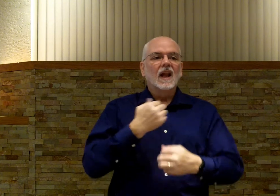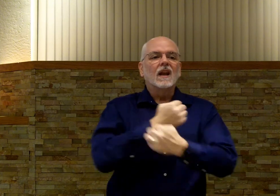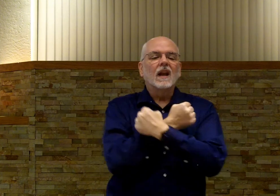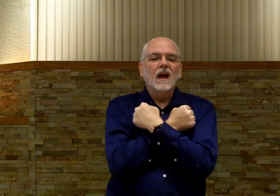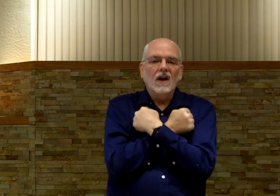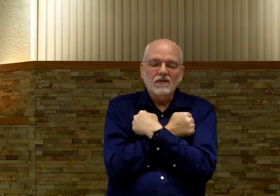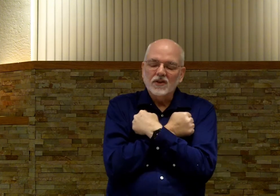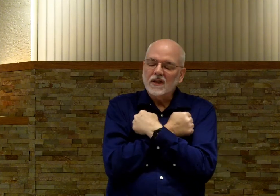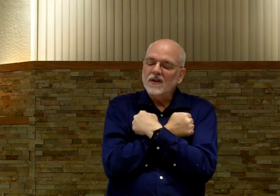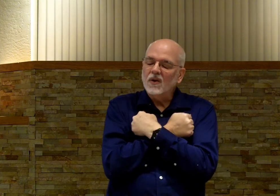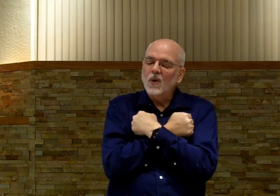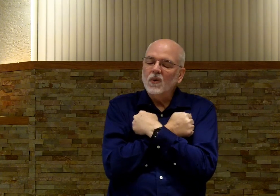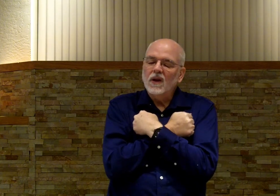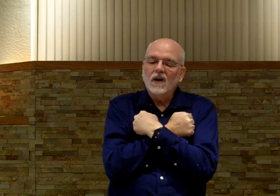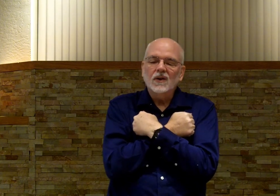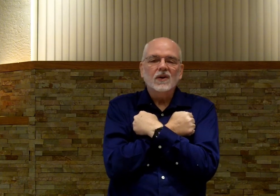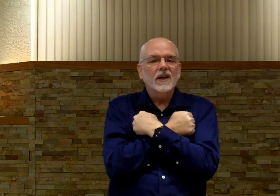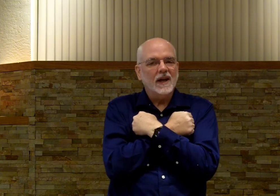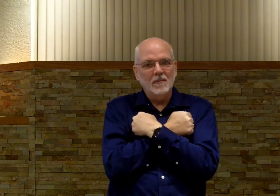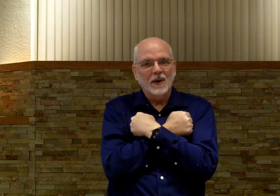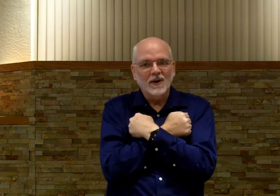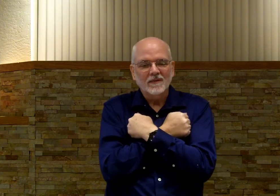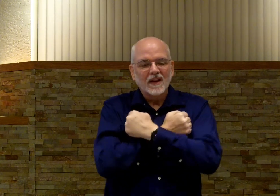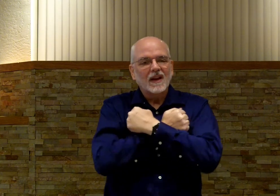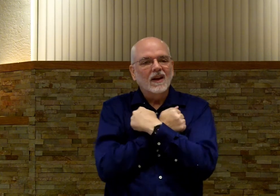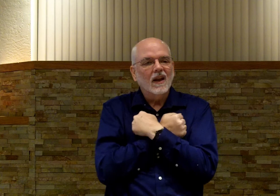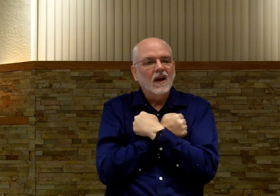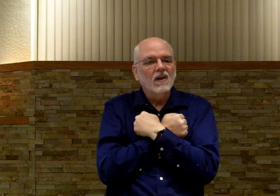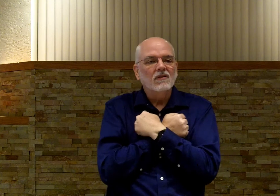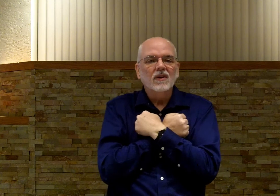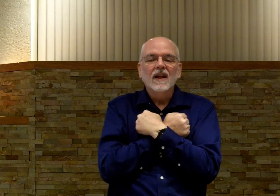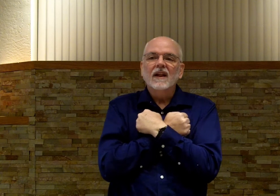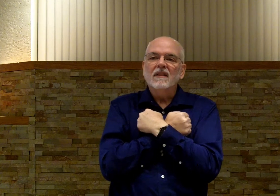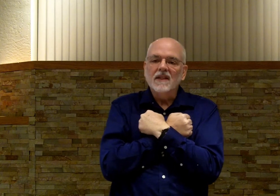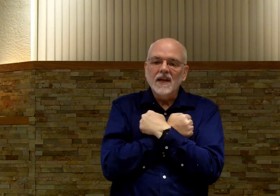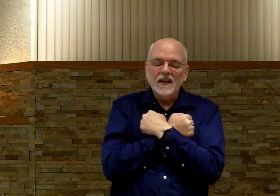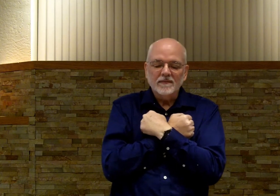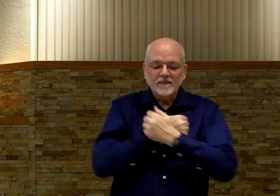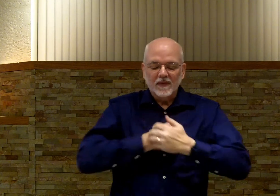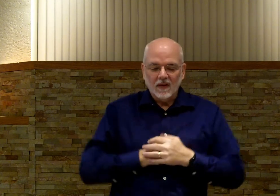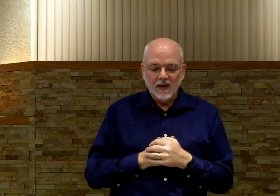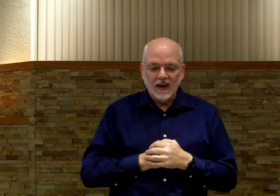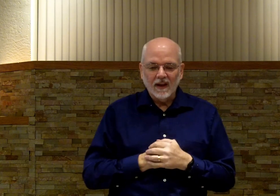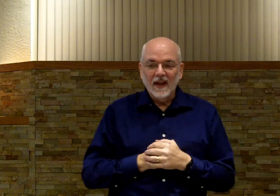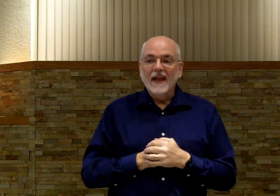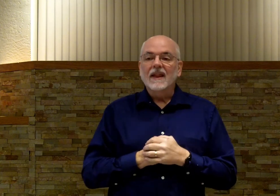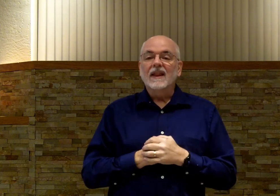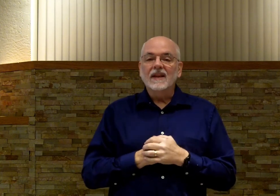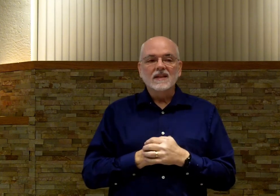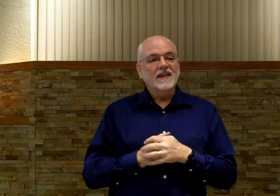Love. Just like you're holding on to your teddy bear. Love. Thee. Okay? This is